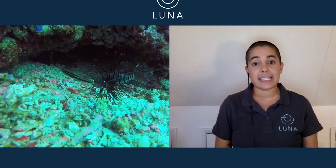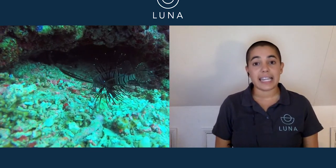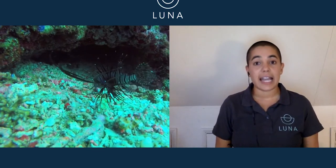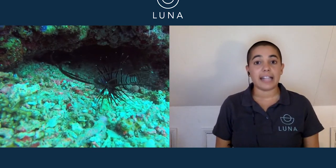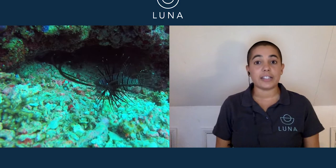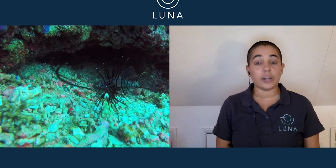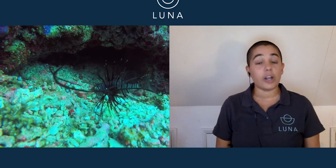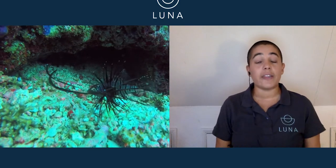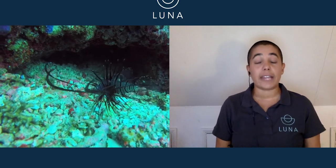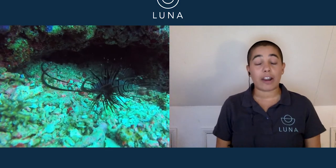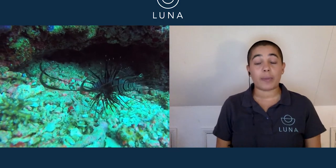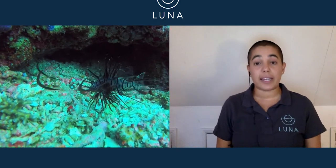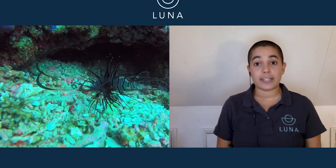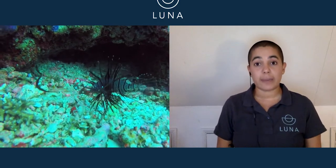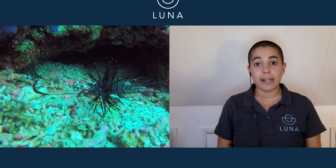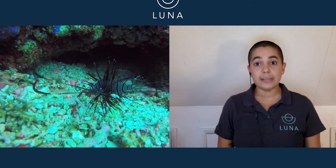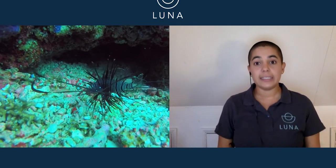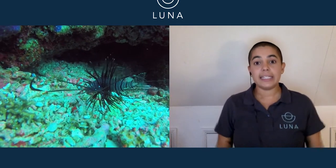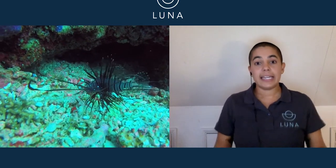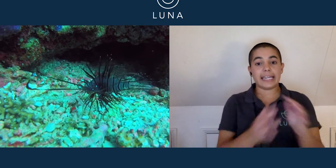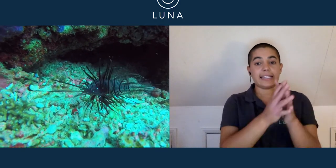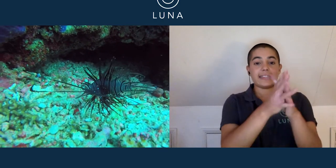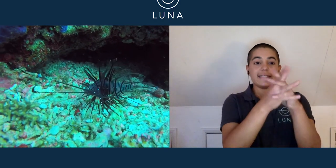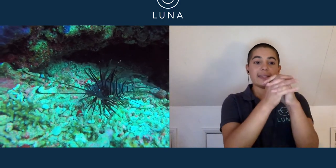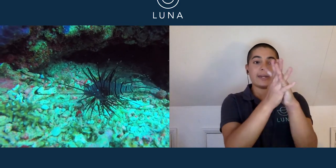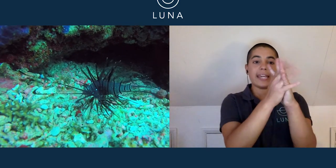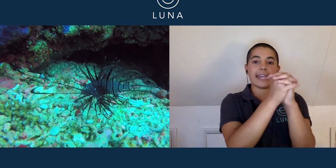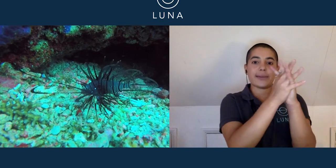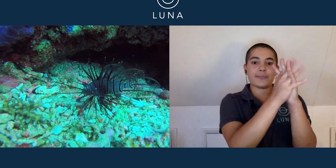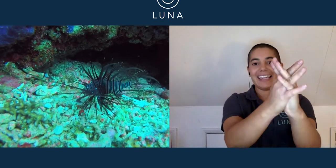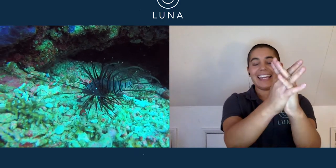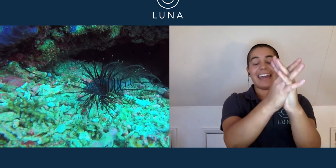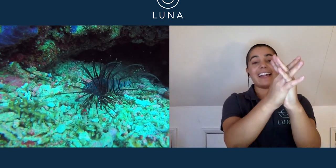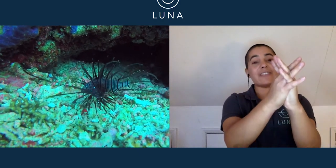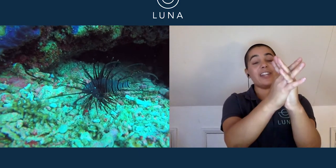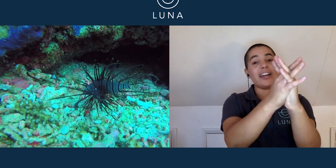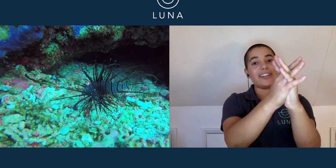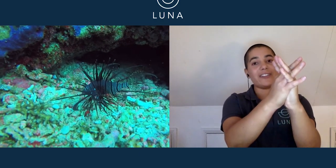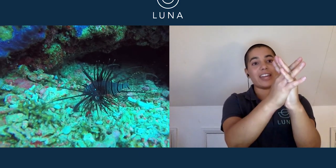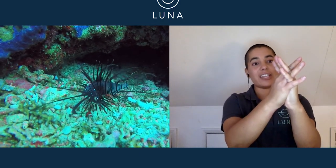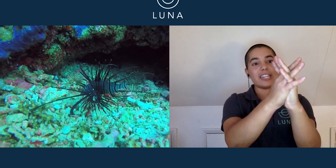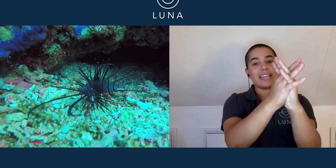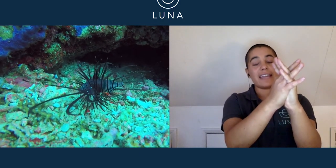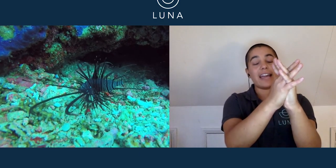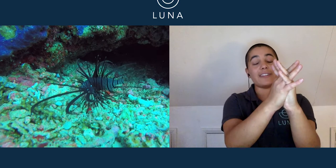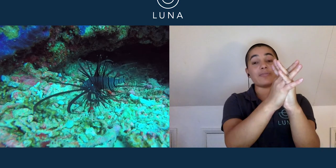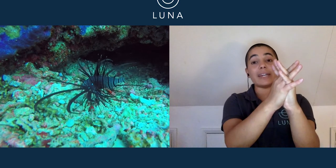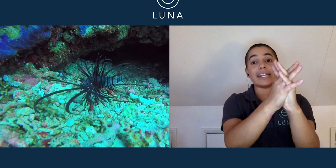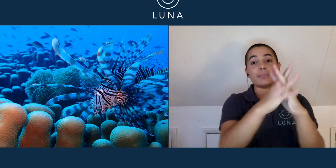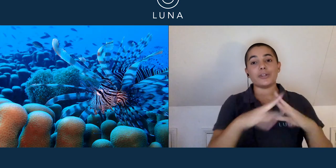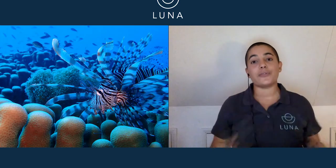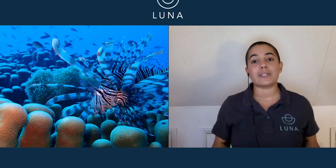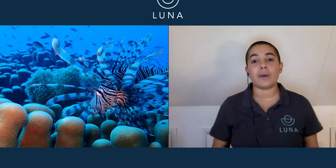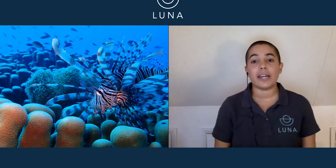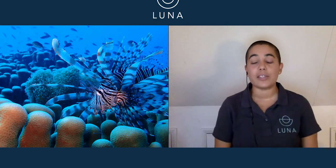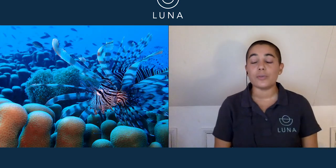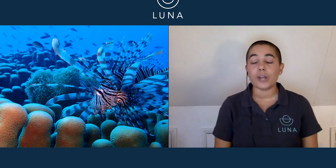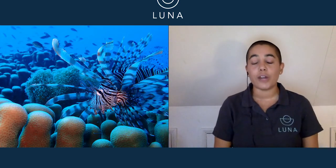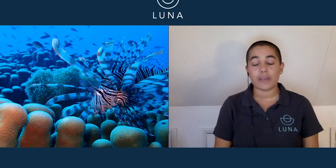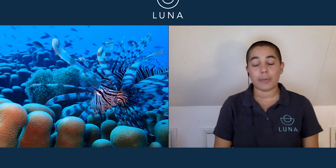Sea and a lot in the Caribbean as well is this one here. And that's for lionfish. They have these really beautiful spines all over their